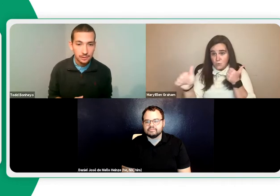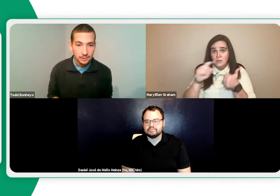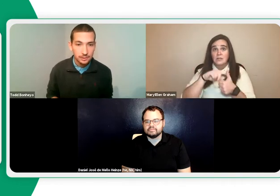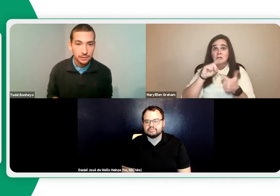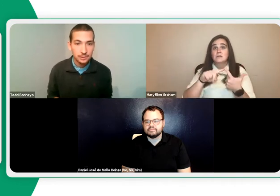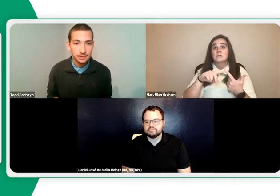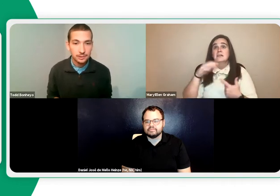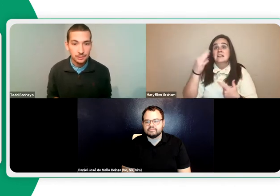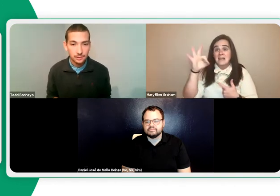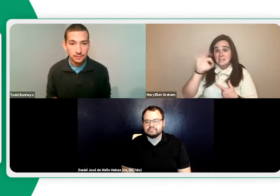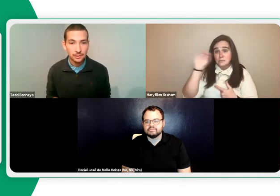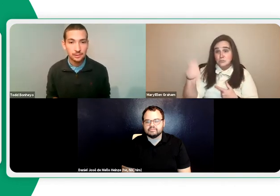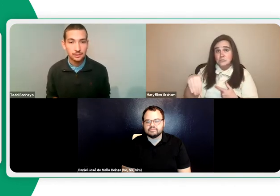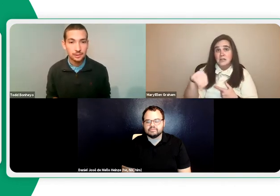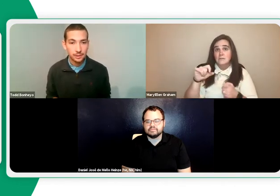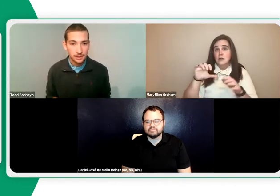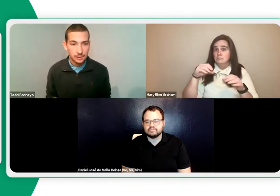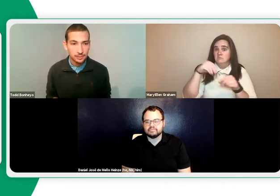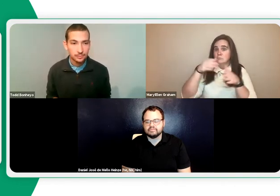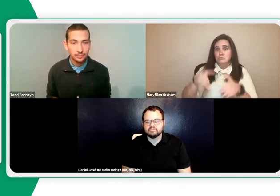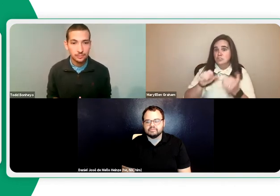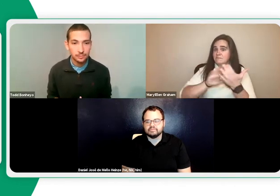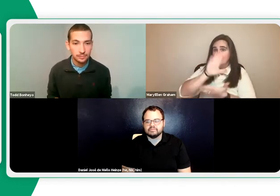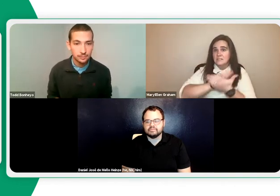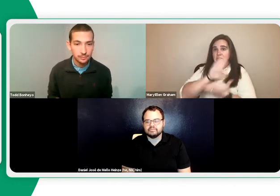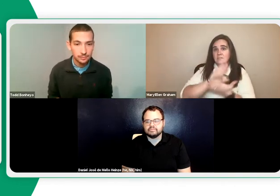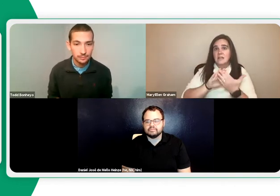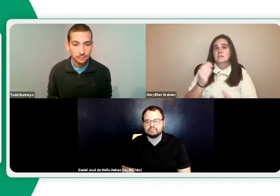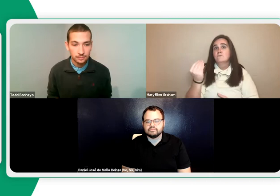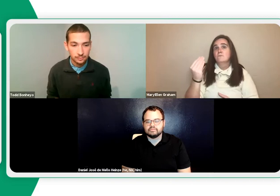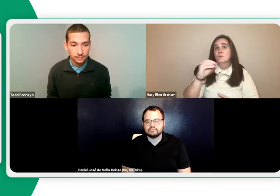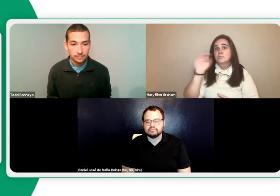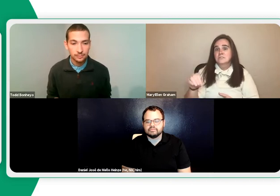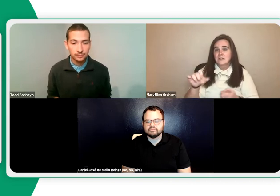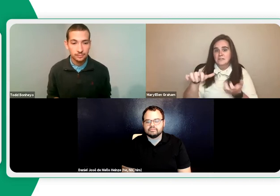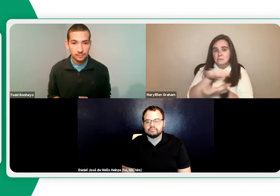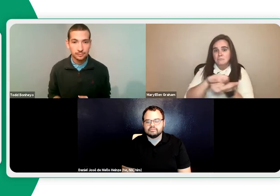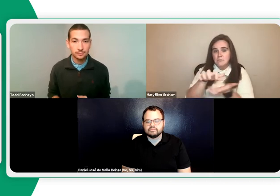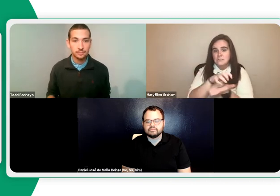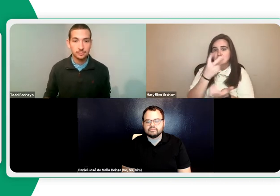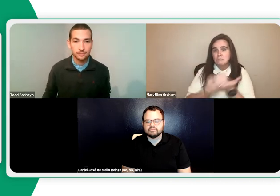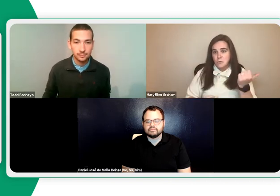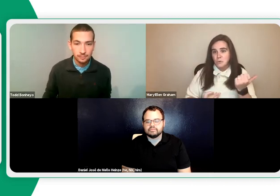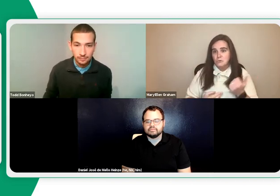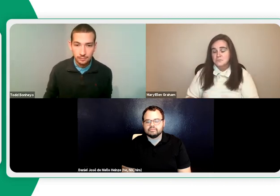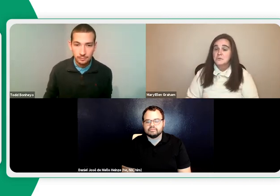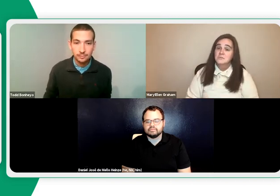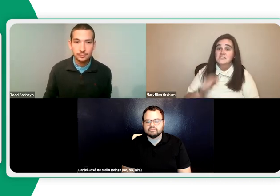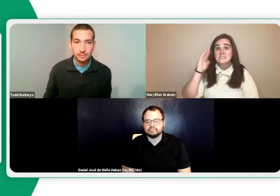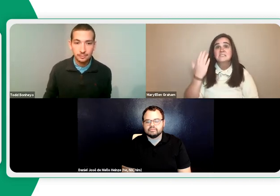67% working remote. Interesting. 19% in-person, face-to-face, and 14% of a hybrid,